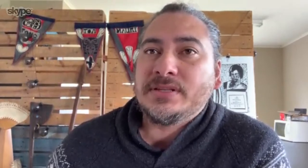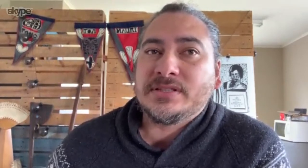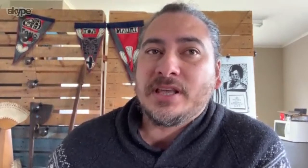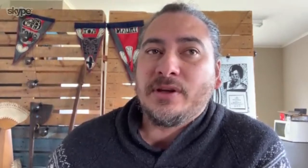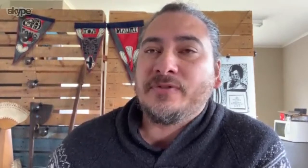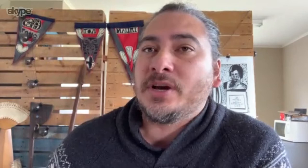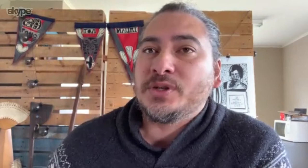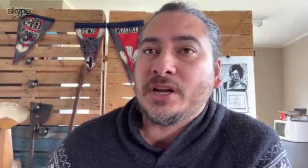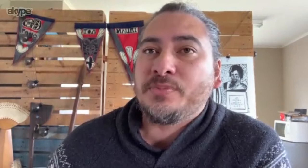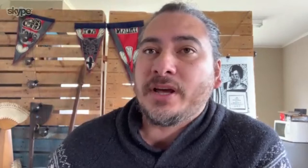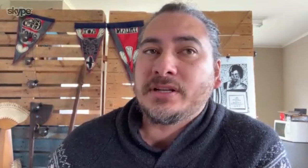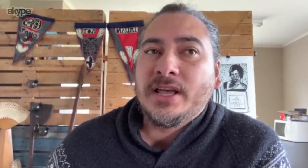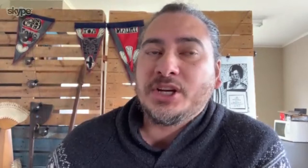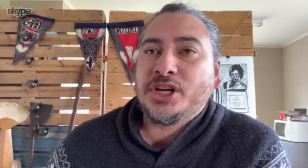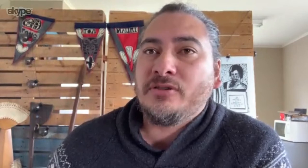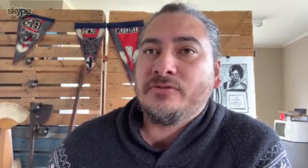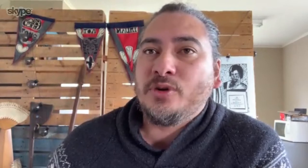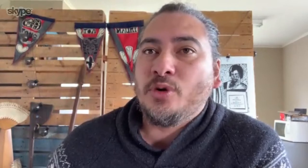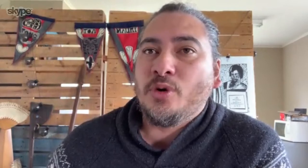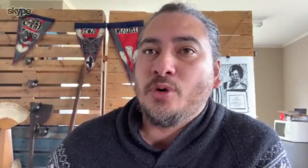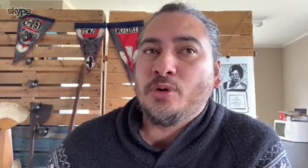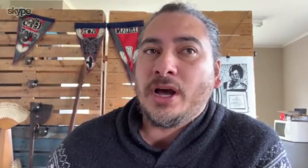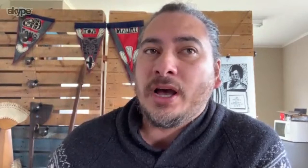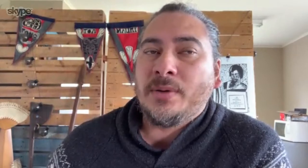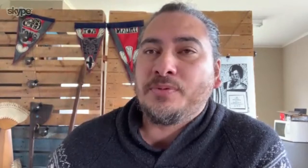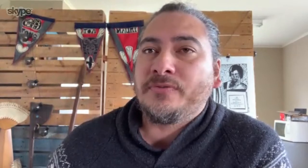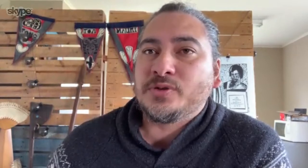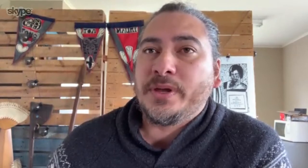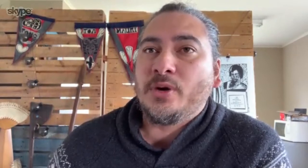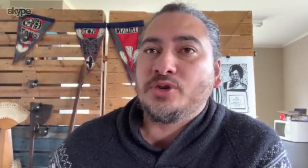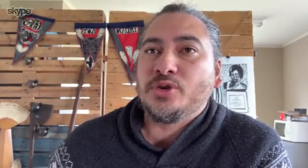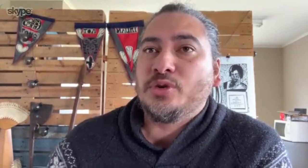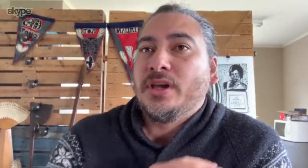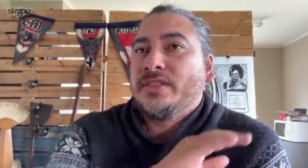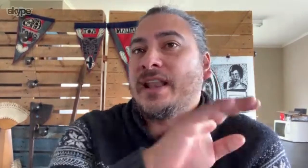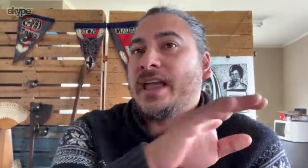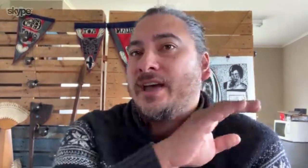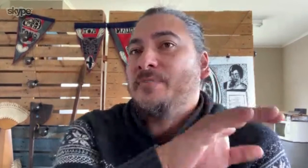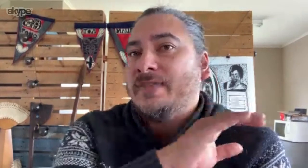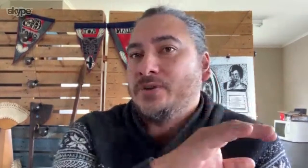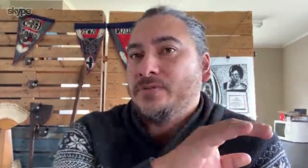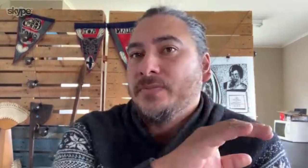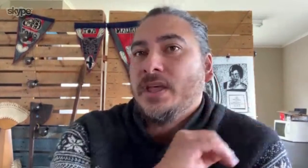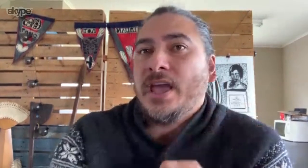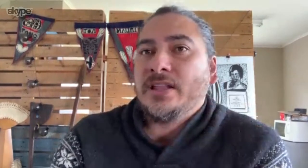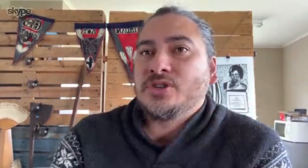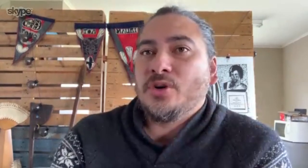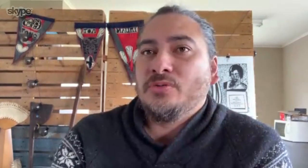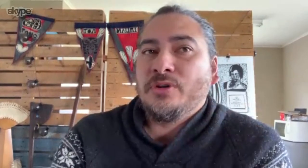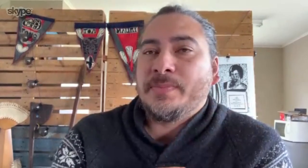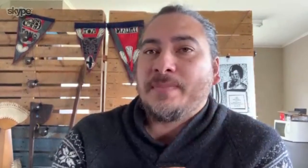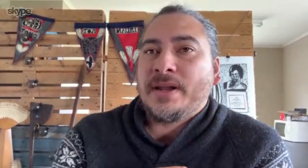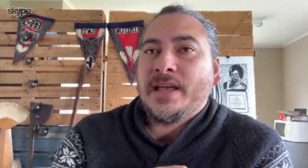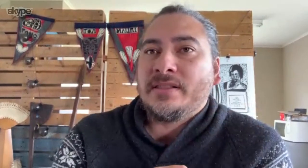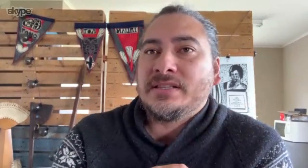scheme is, is that every time you sell a product, a share of your profits will be going to the layer above you. And so